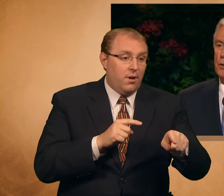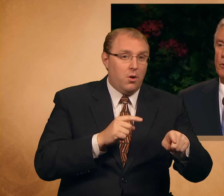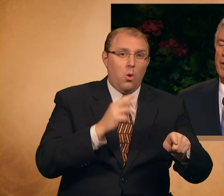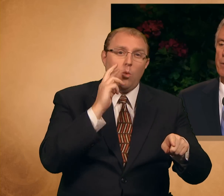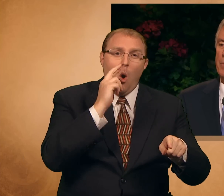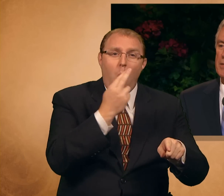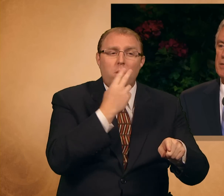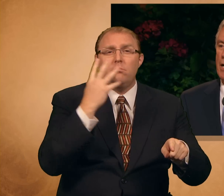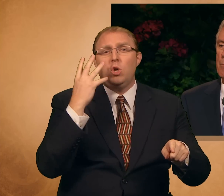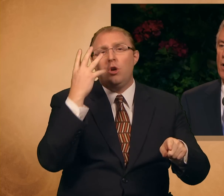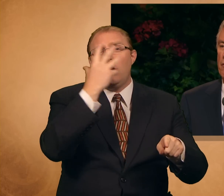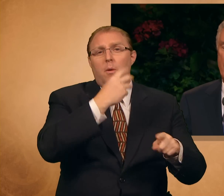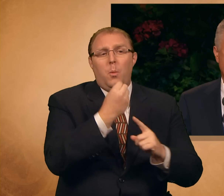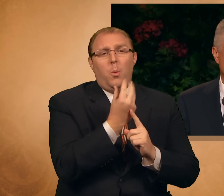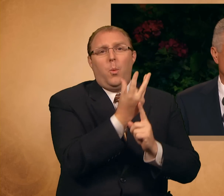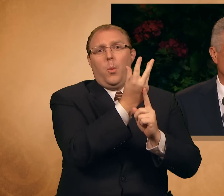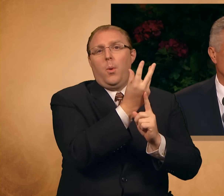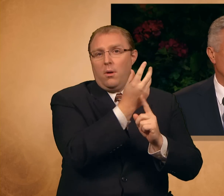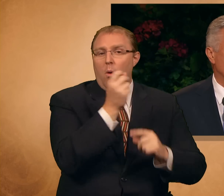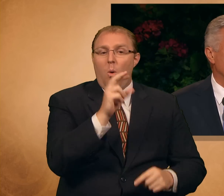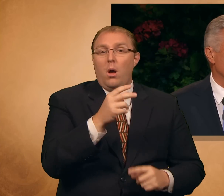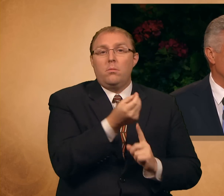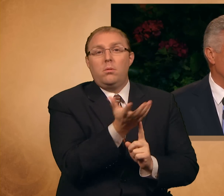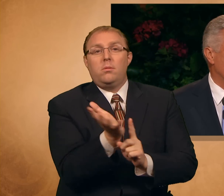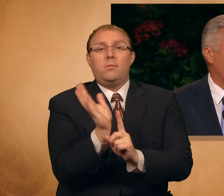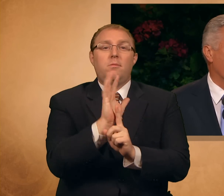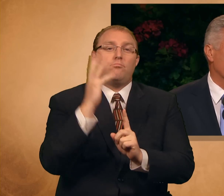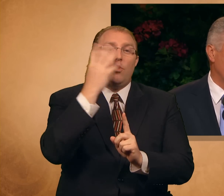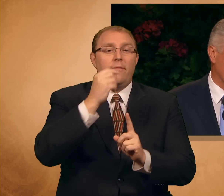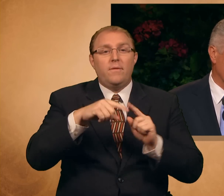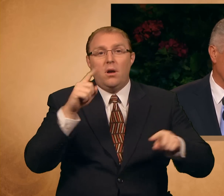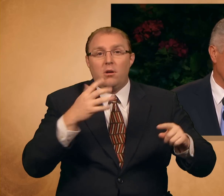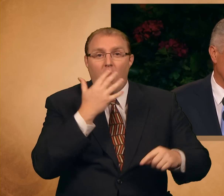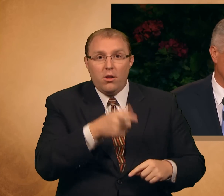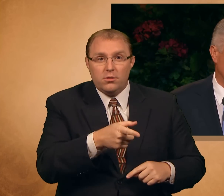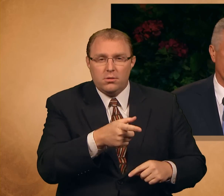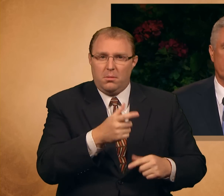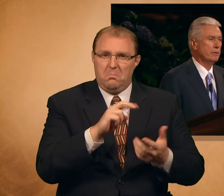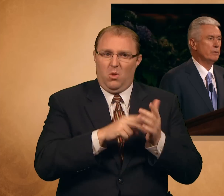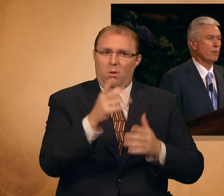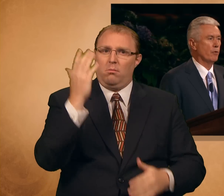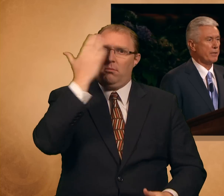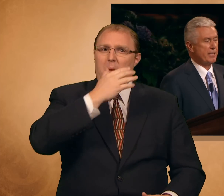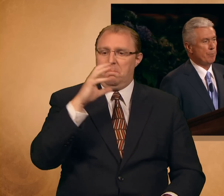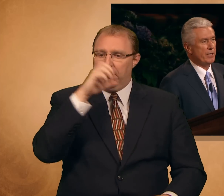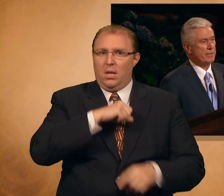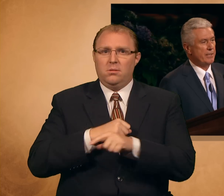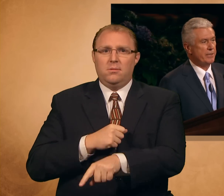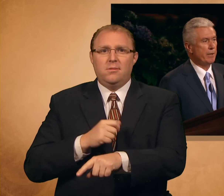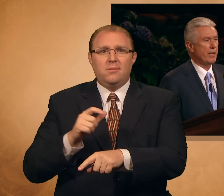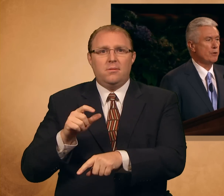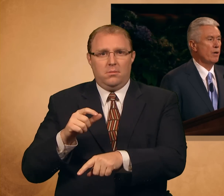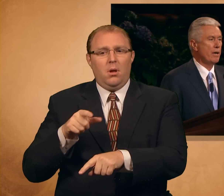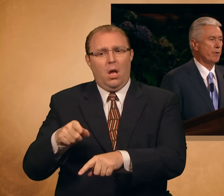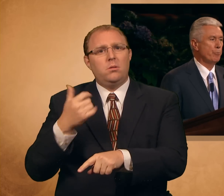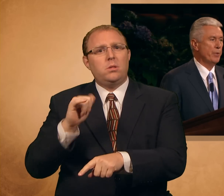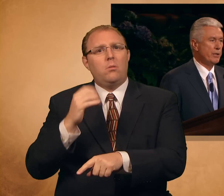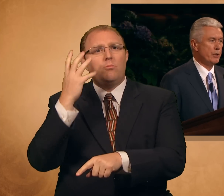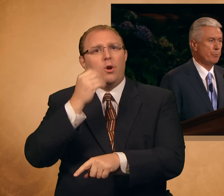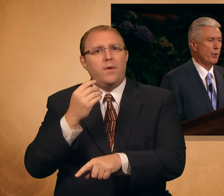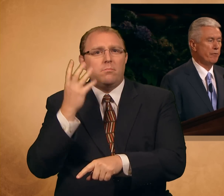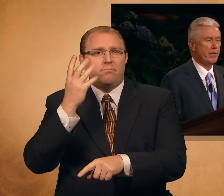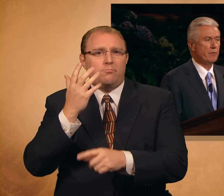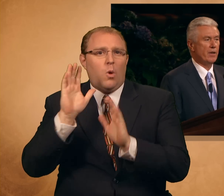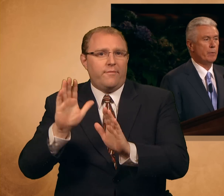you may miss some of life's sweetest experiences. For example, insisting that you have a